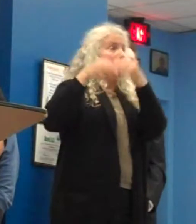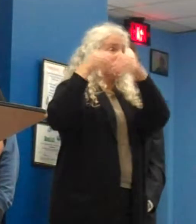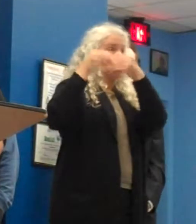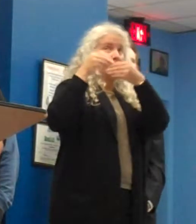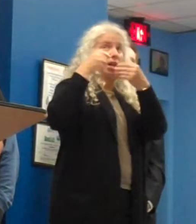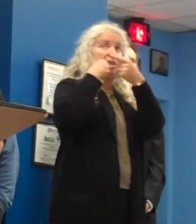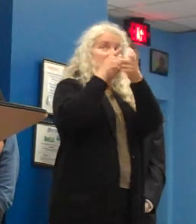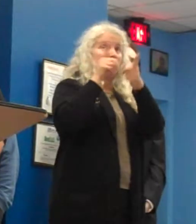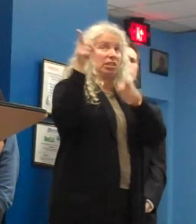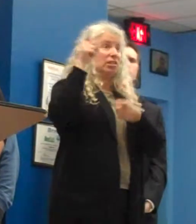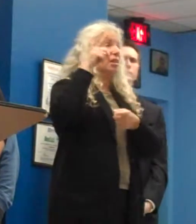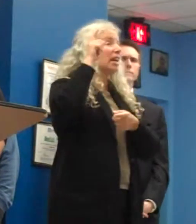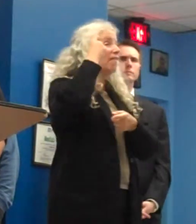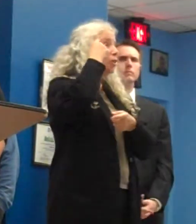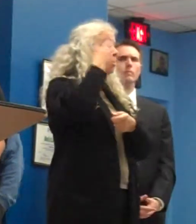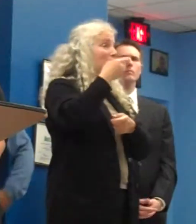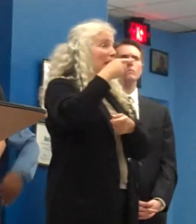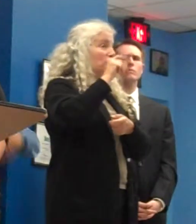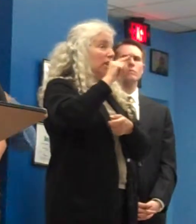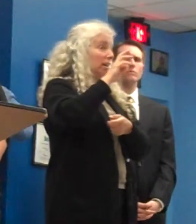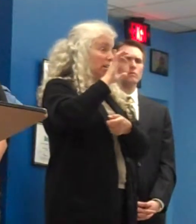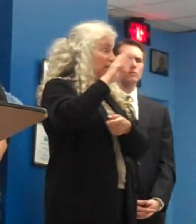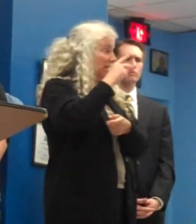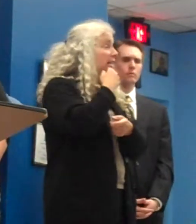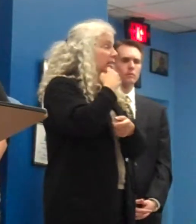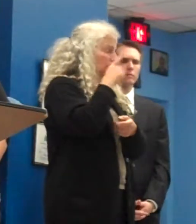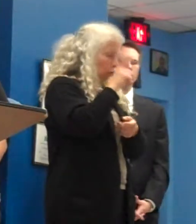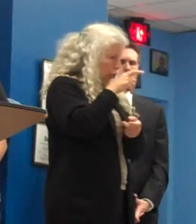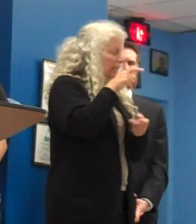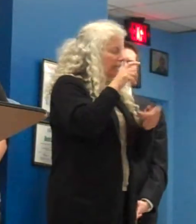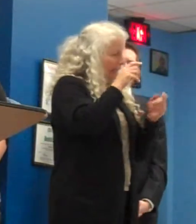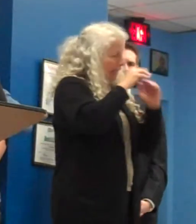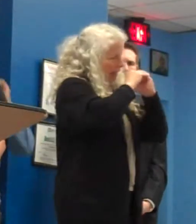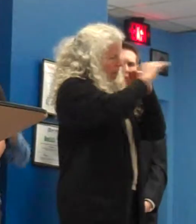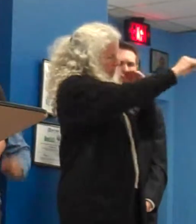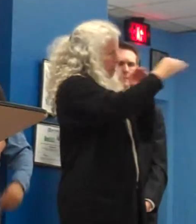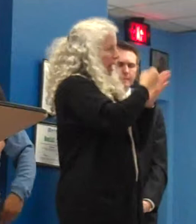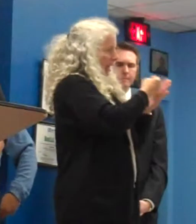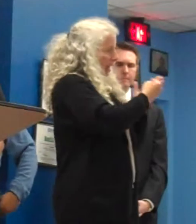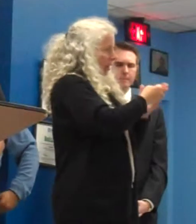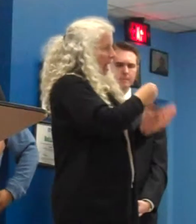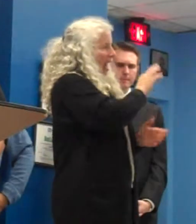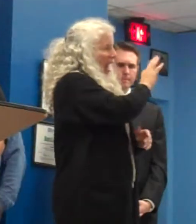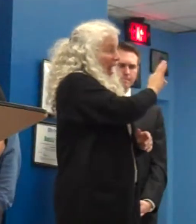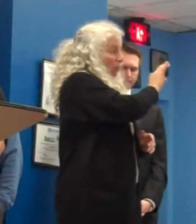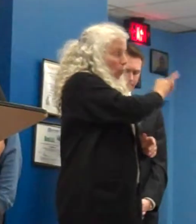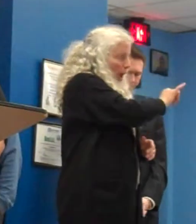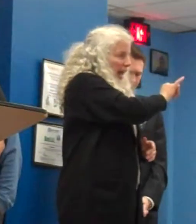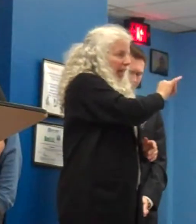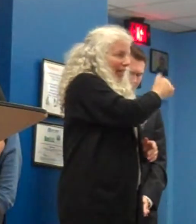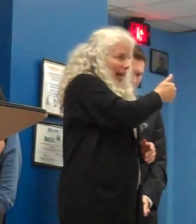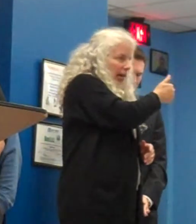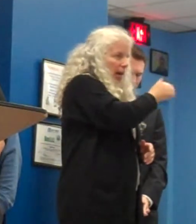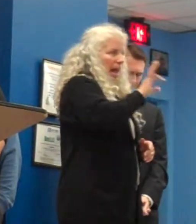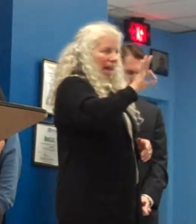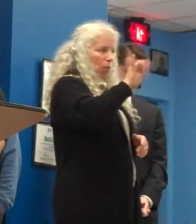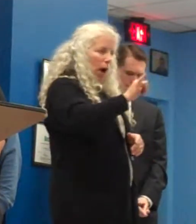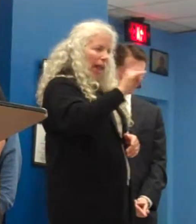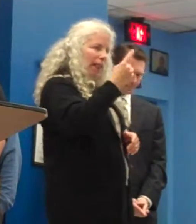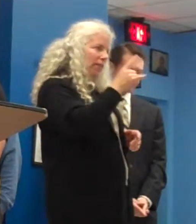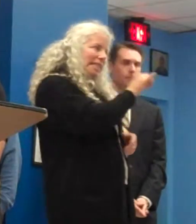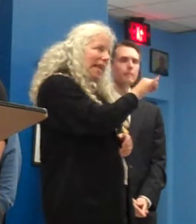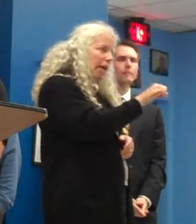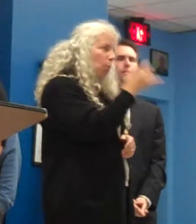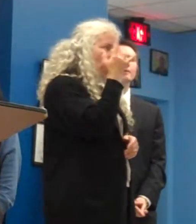recommends funding clubhouses services at the current level from the fiscal year 2010 because of the significant return on